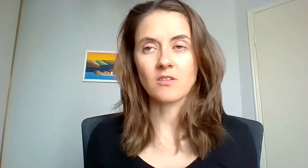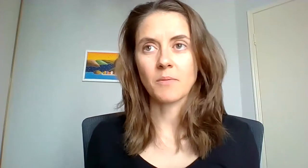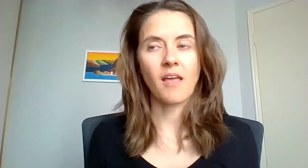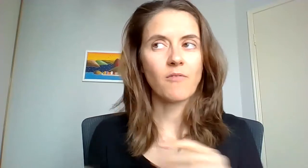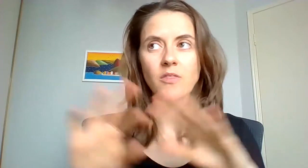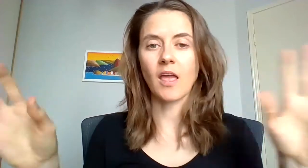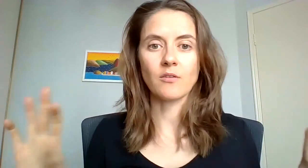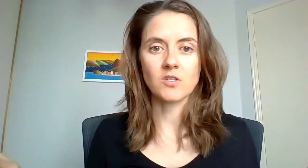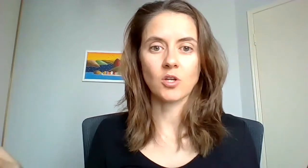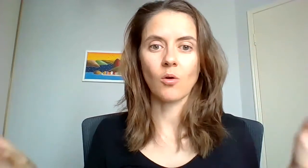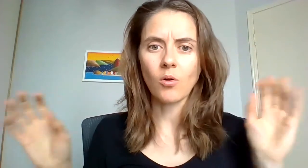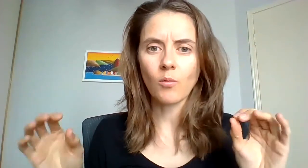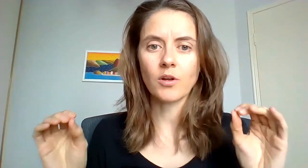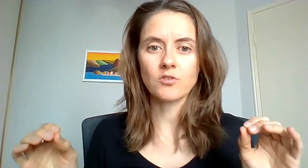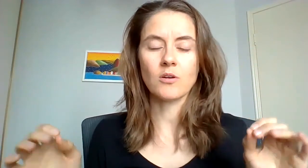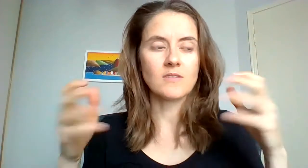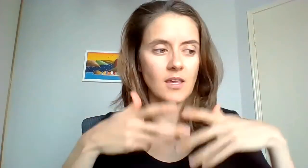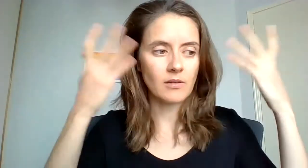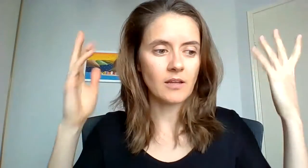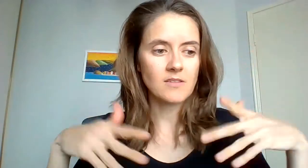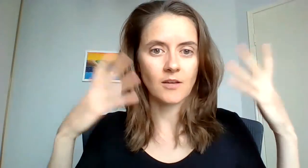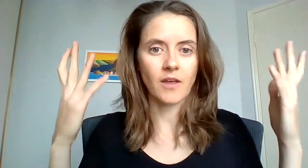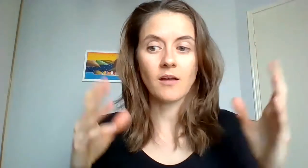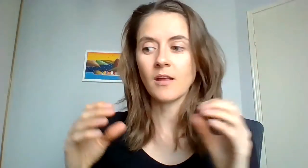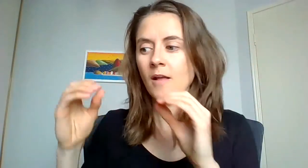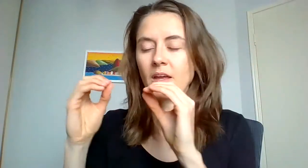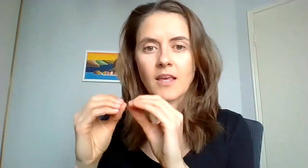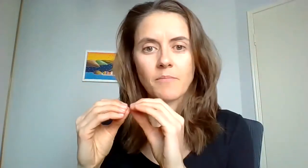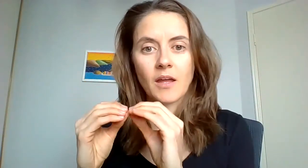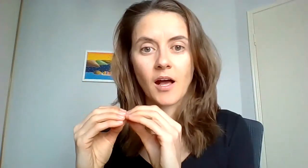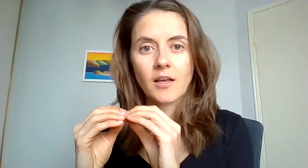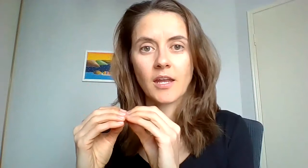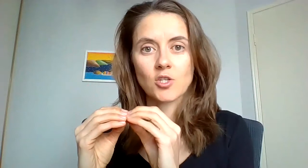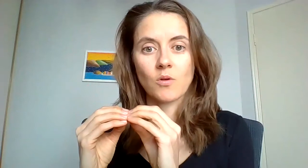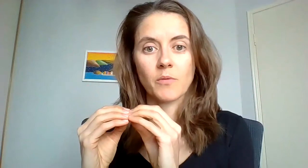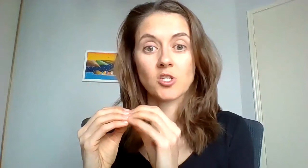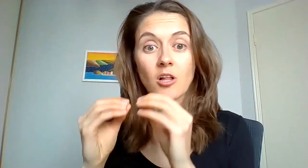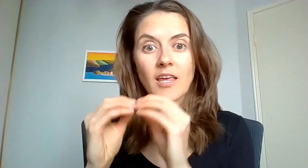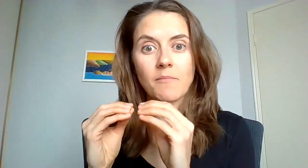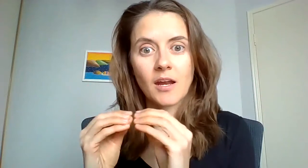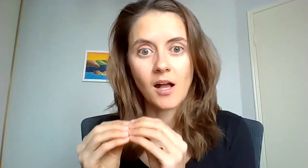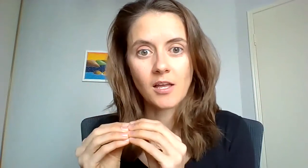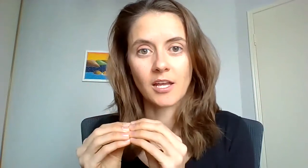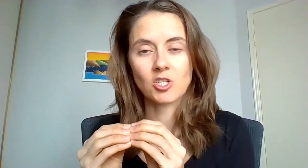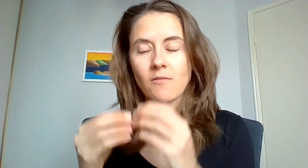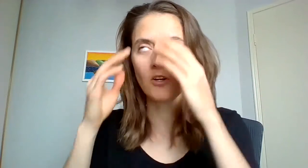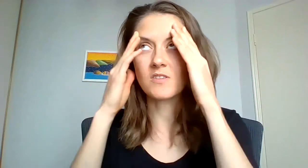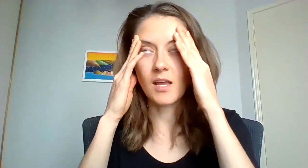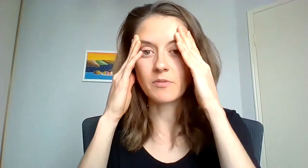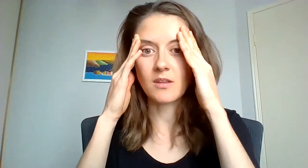honest about everything else to go all I want to do is keep letting this stuff out and keep that heart connection with my child keep that heart connection I just snapped at